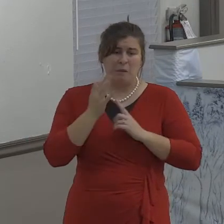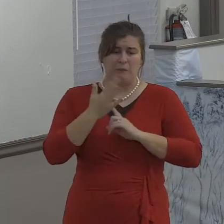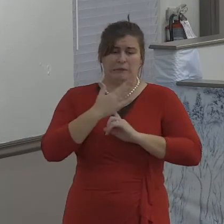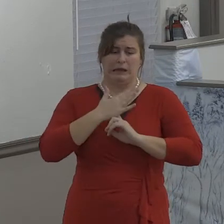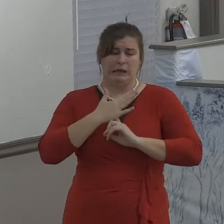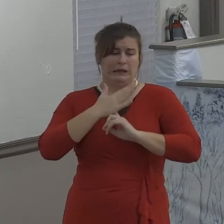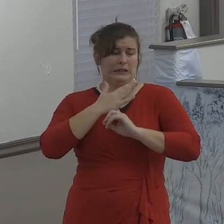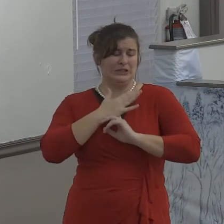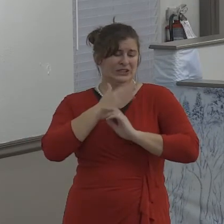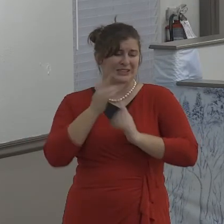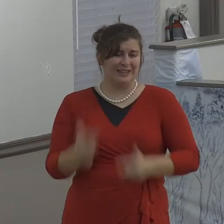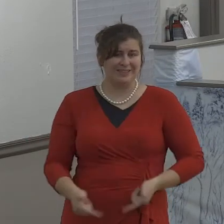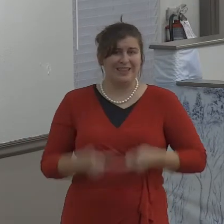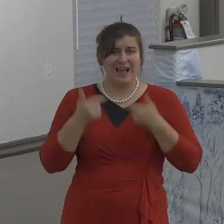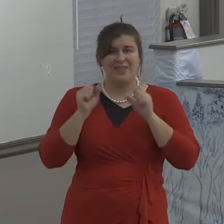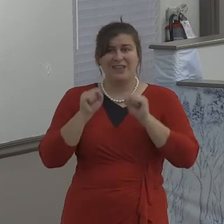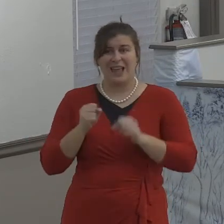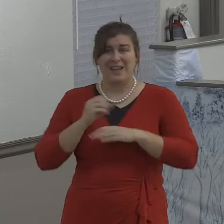who is also forgiving,